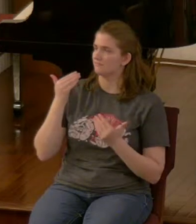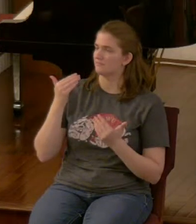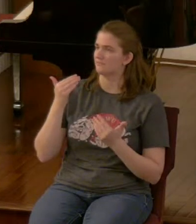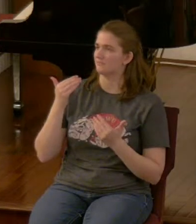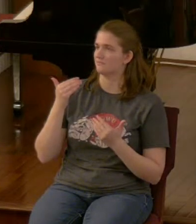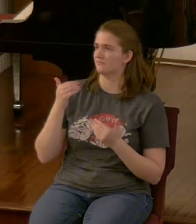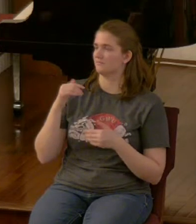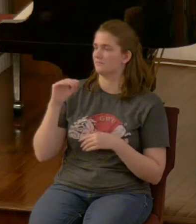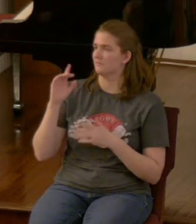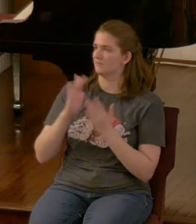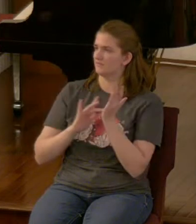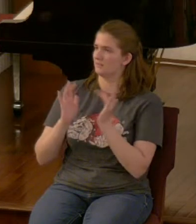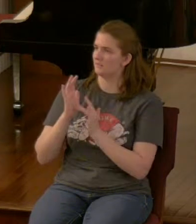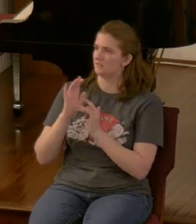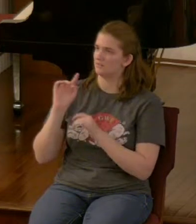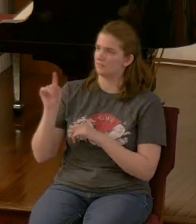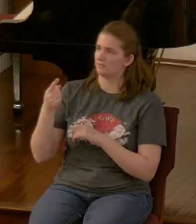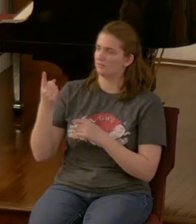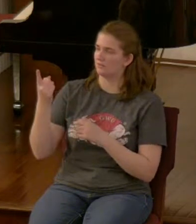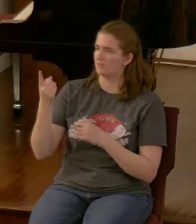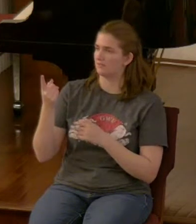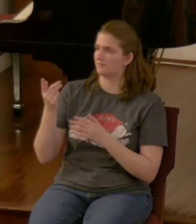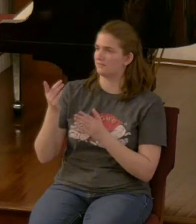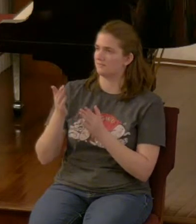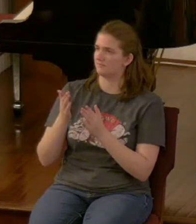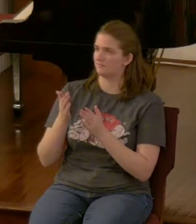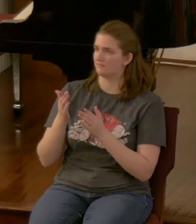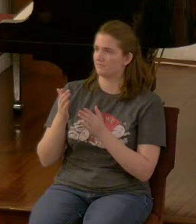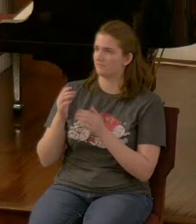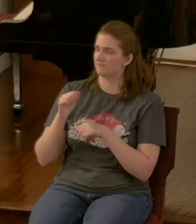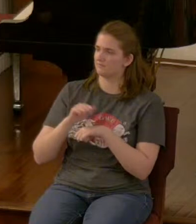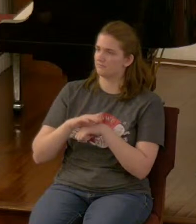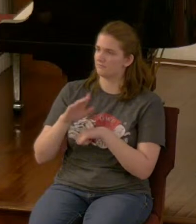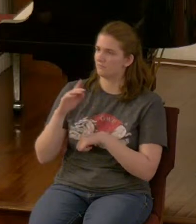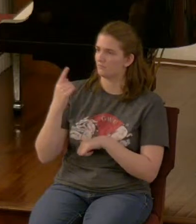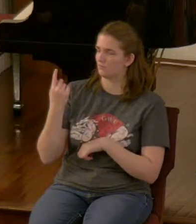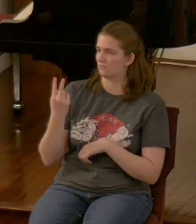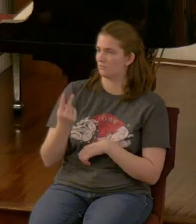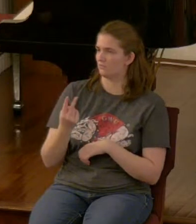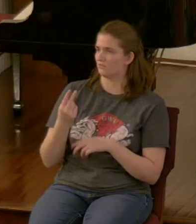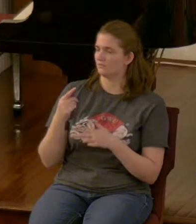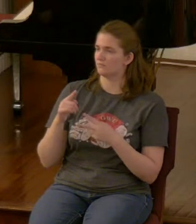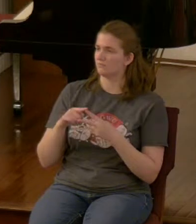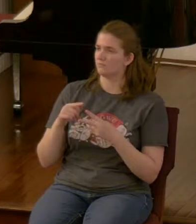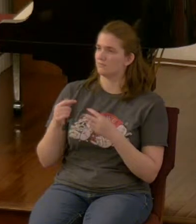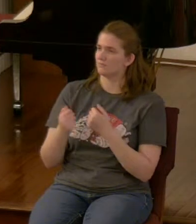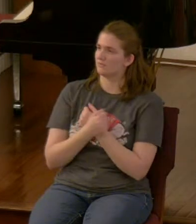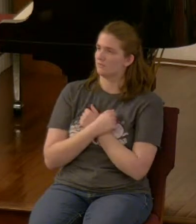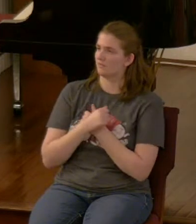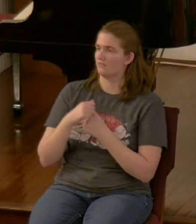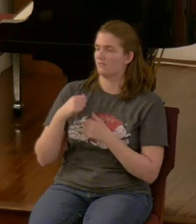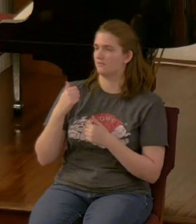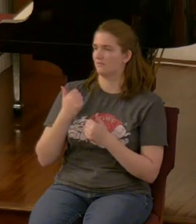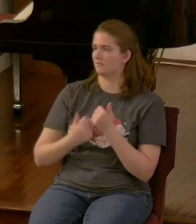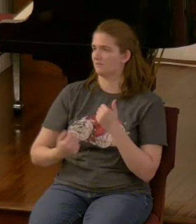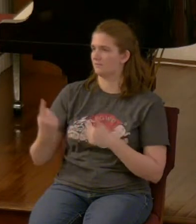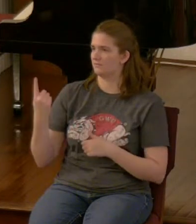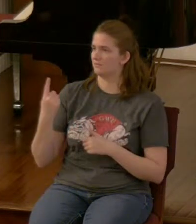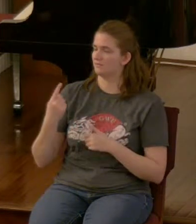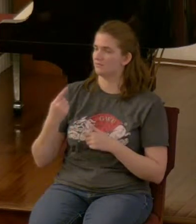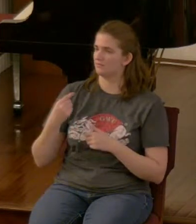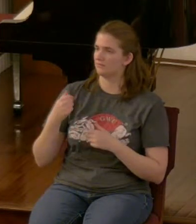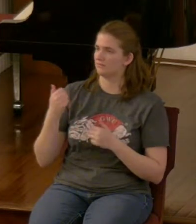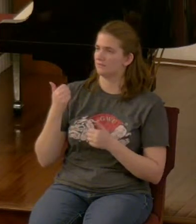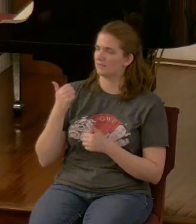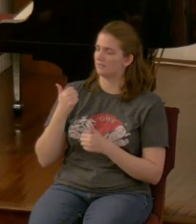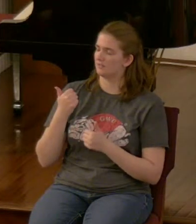only asked us to do two things before he went back to heaven one is love everyone and tell as many